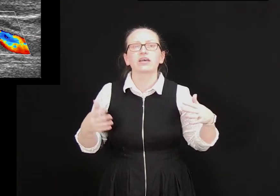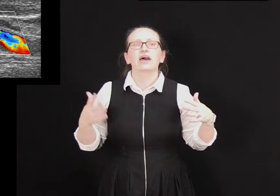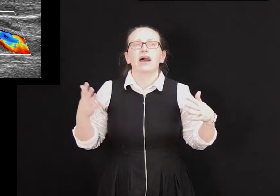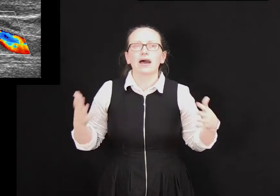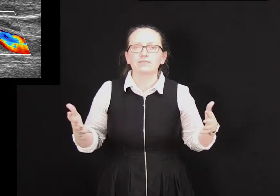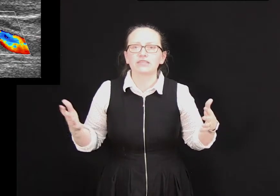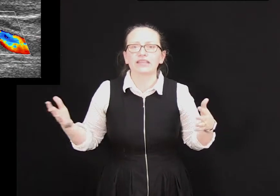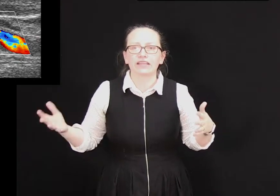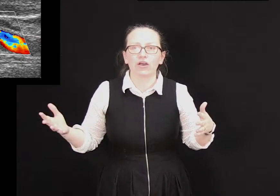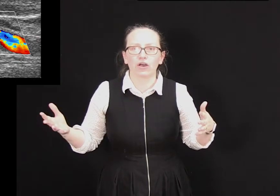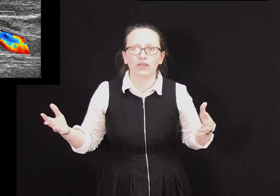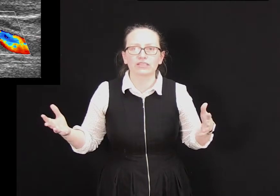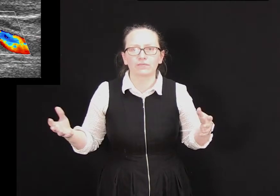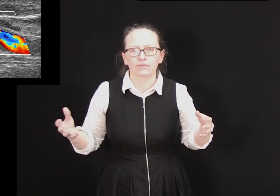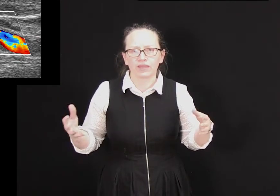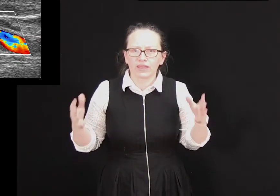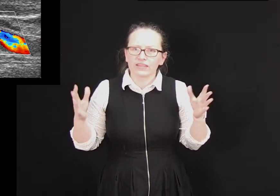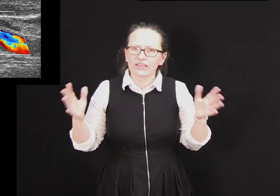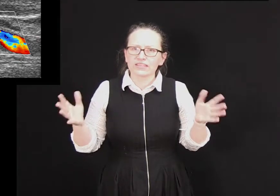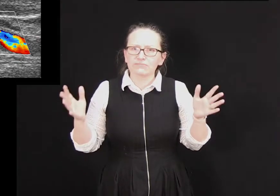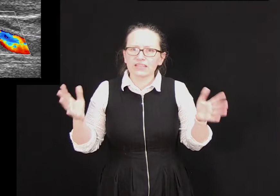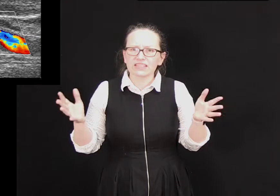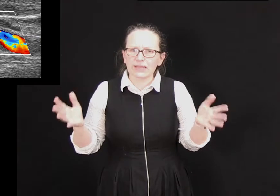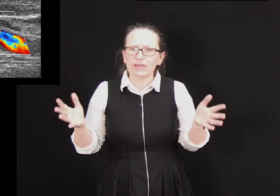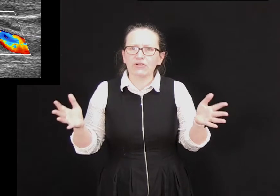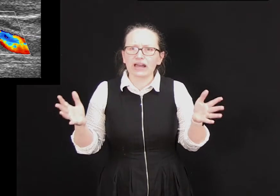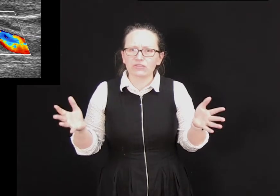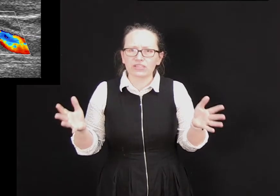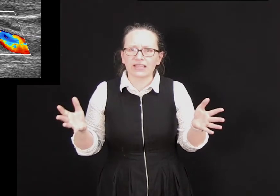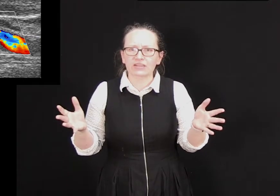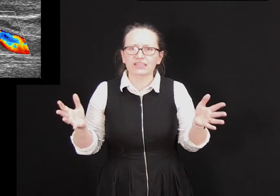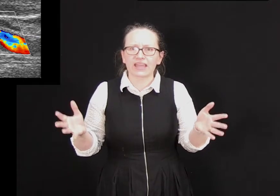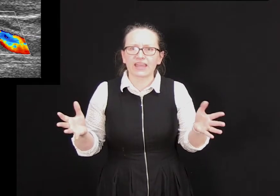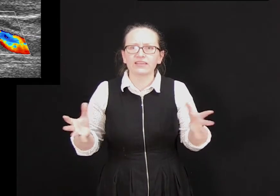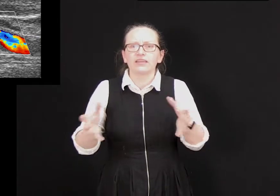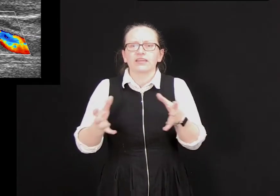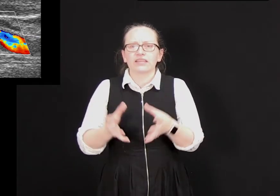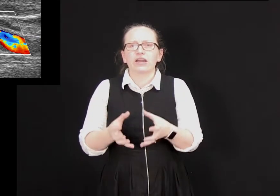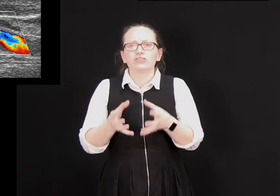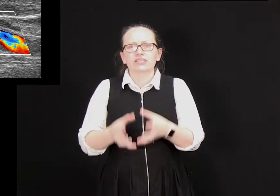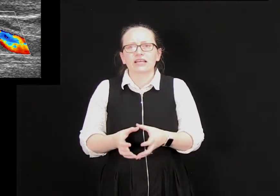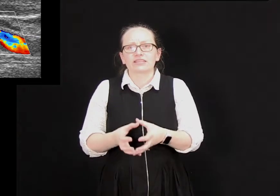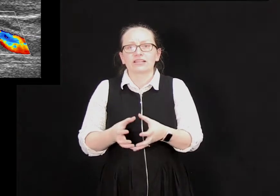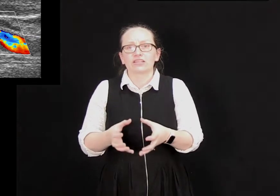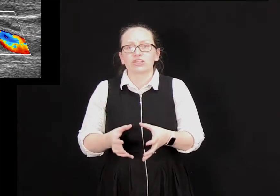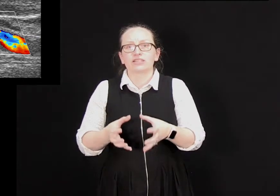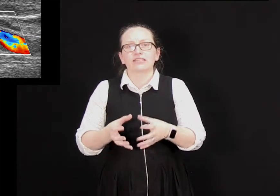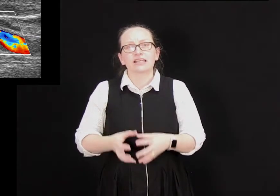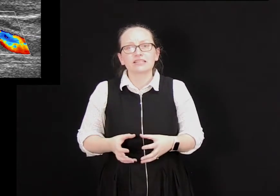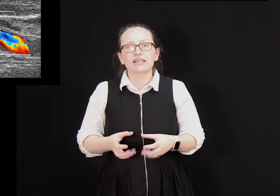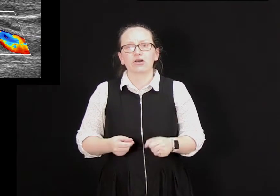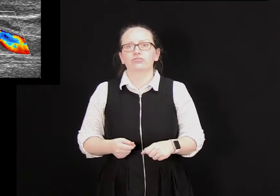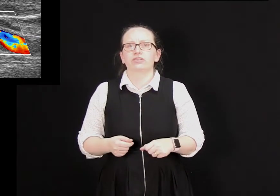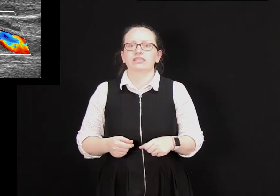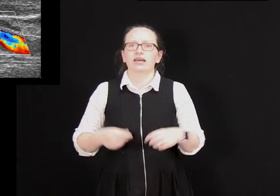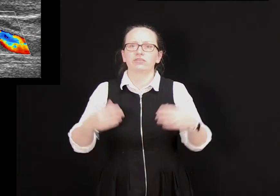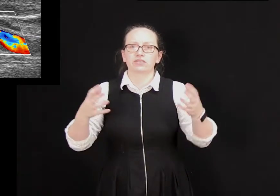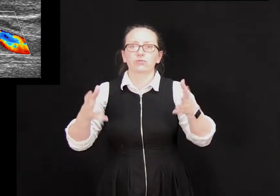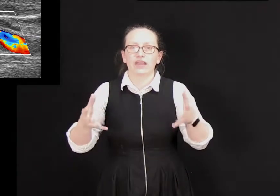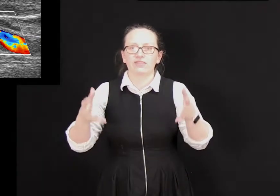up to gigahertz. Now with a typical ultrasound scan the ultrasound technician sends the ultrasound waves